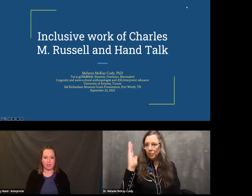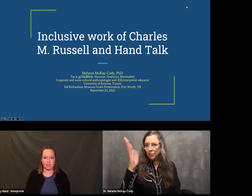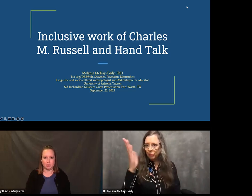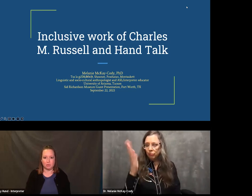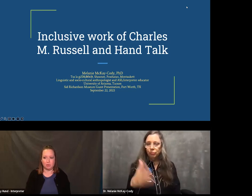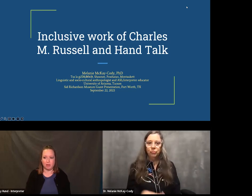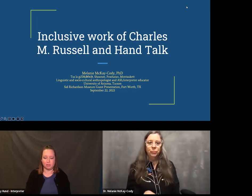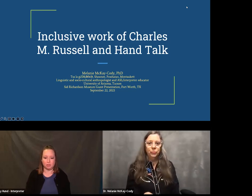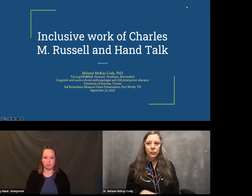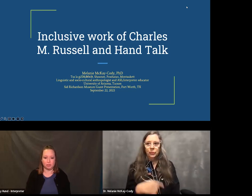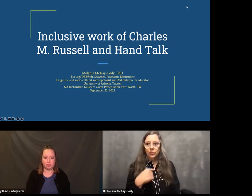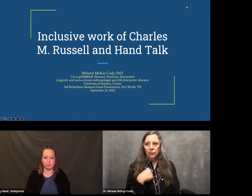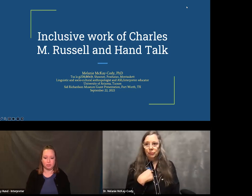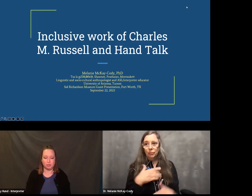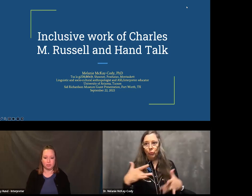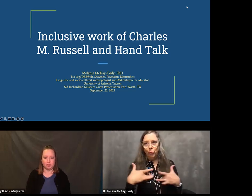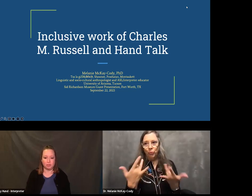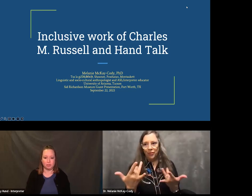Thank you so much.